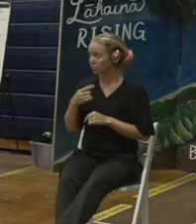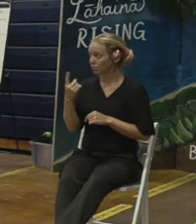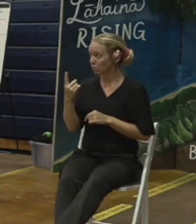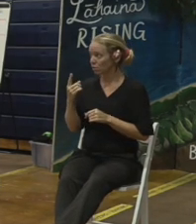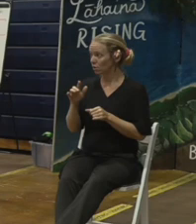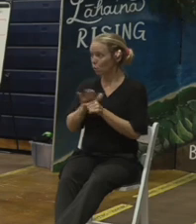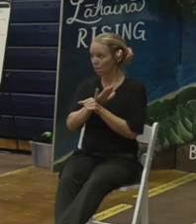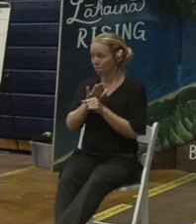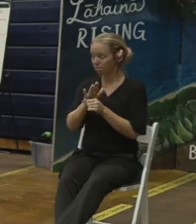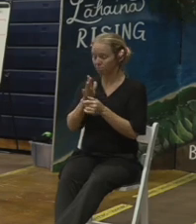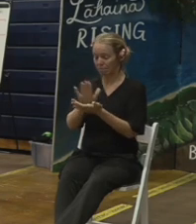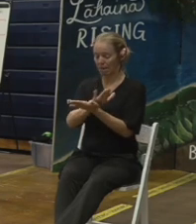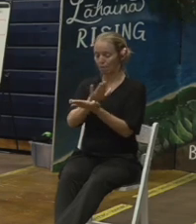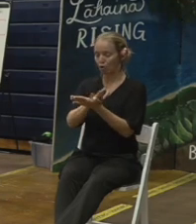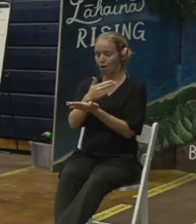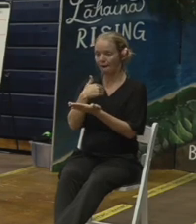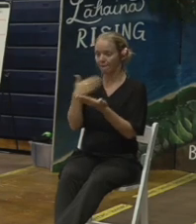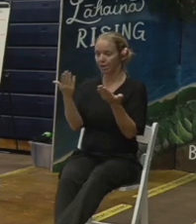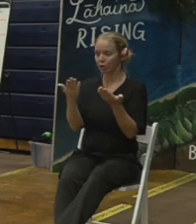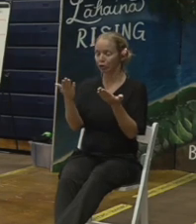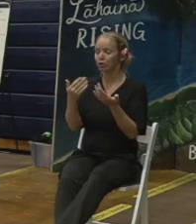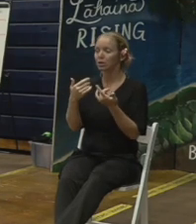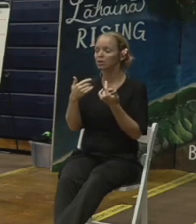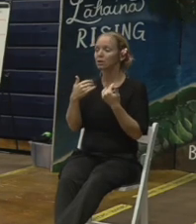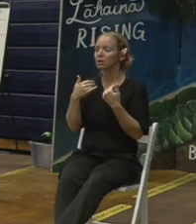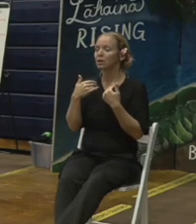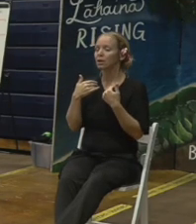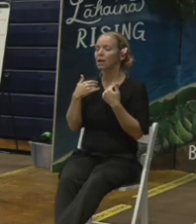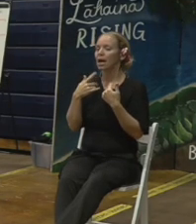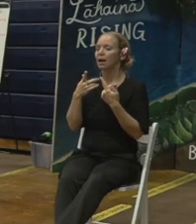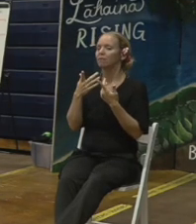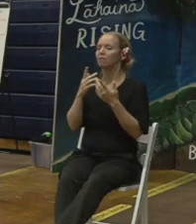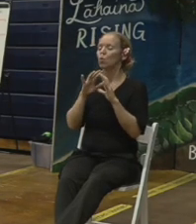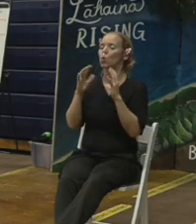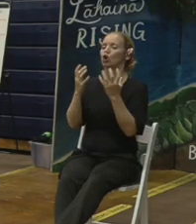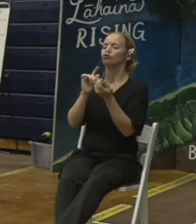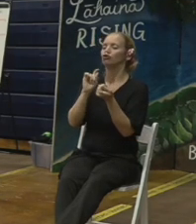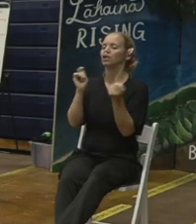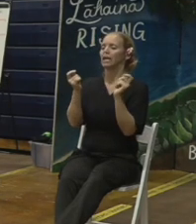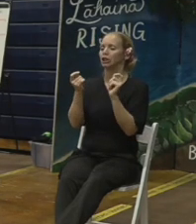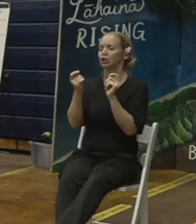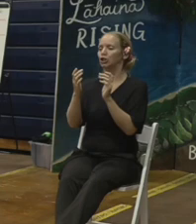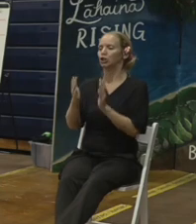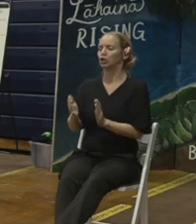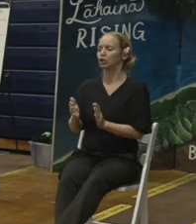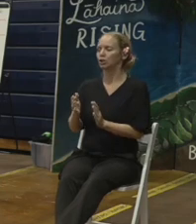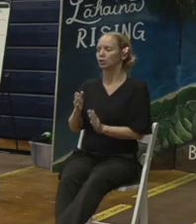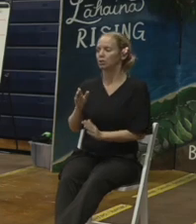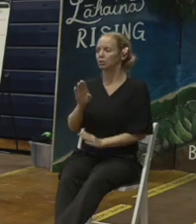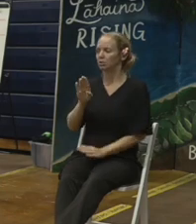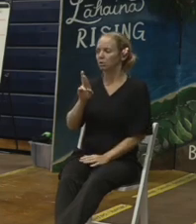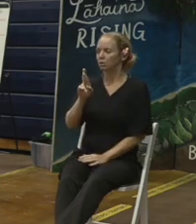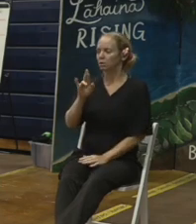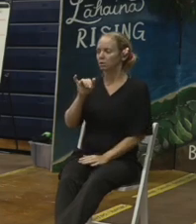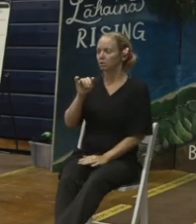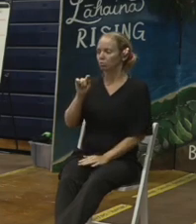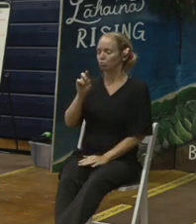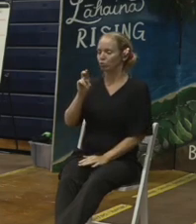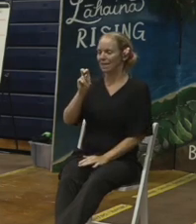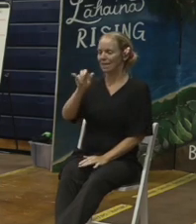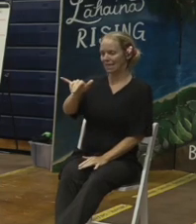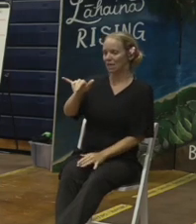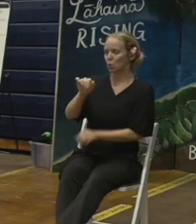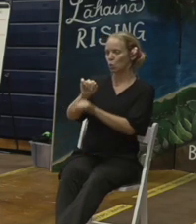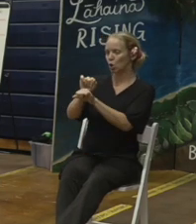one of the changers in the world right here Brittany she worked for NASA for many